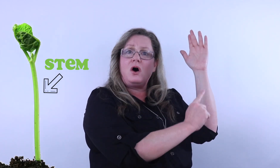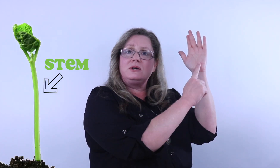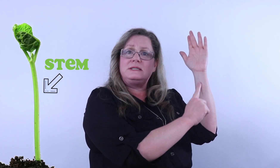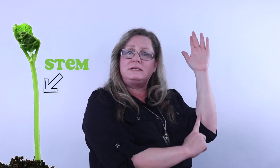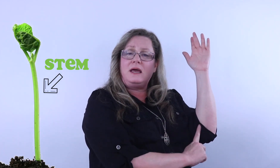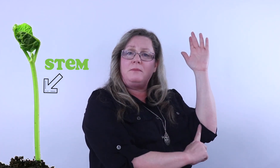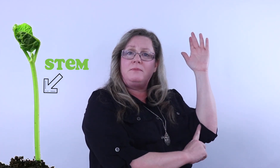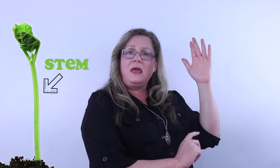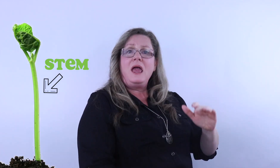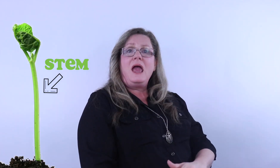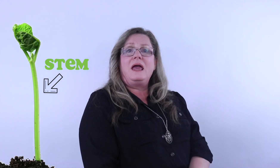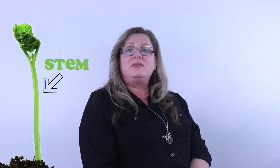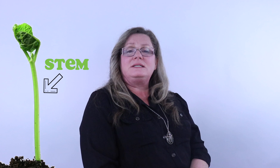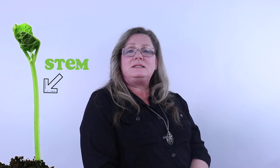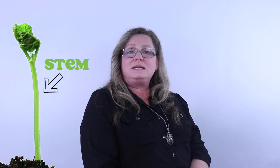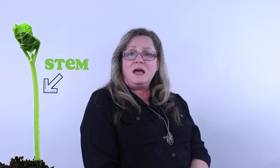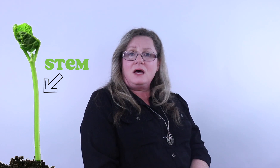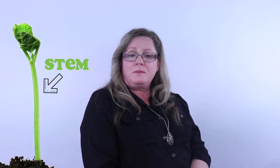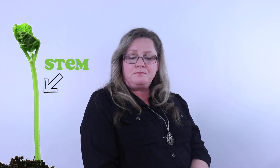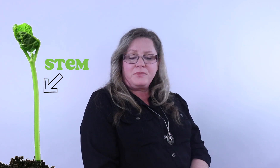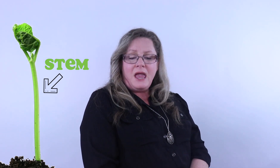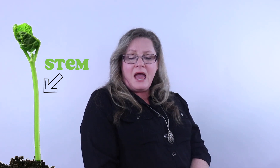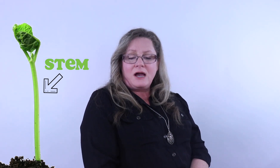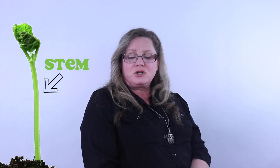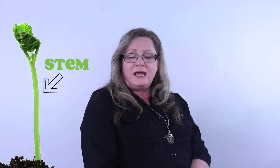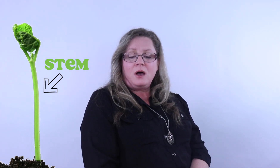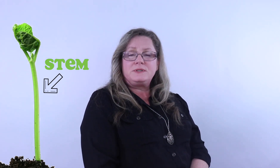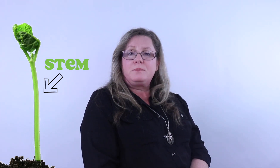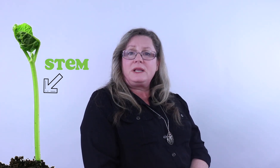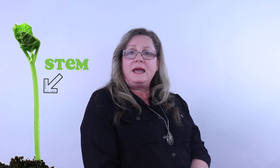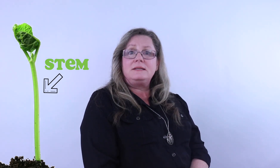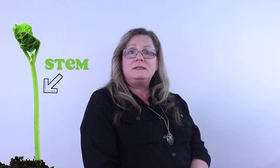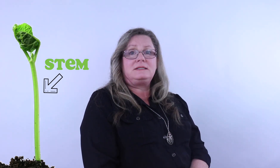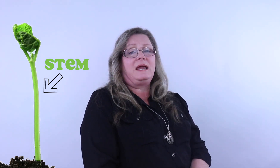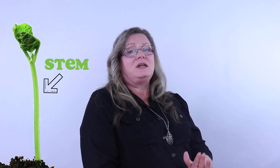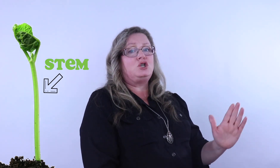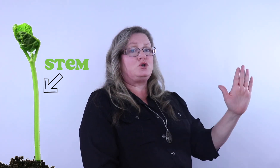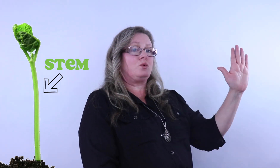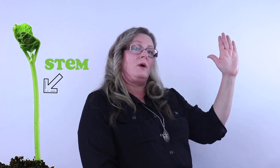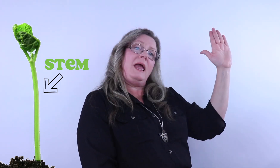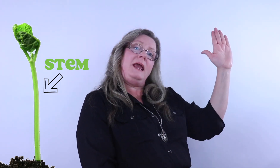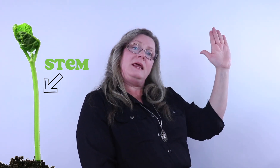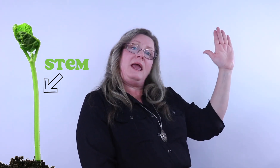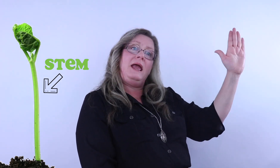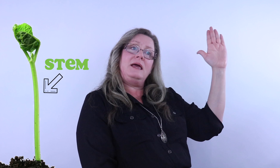stem and the stem actually helps the plant stand straight and